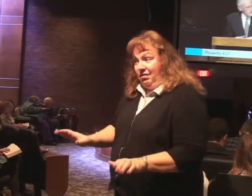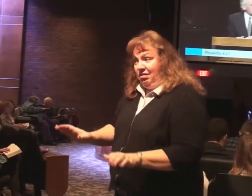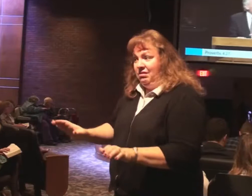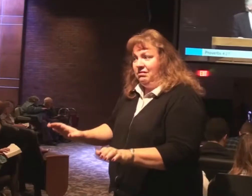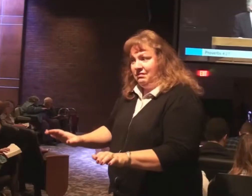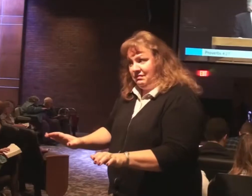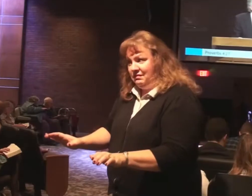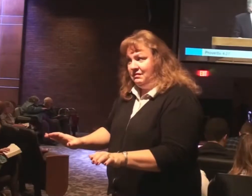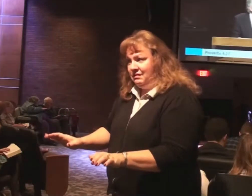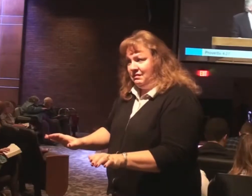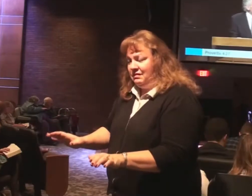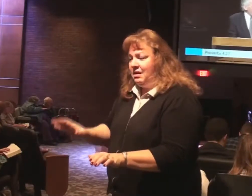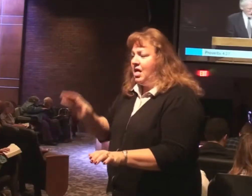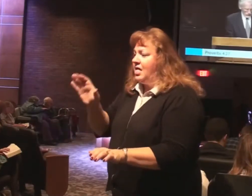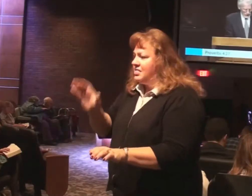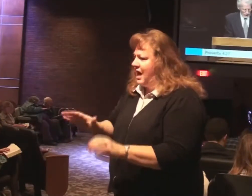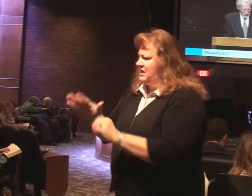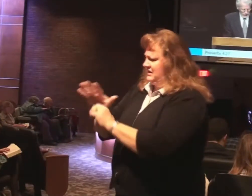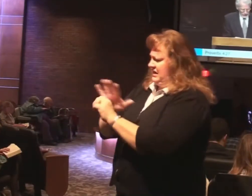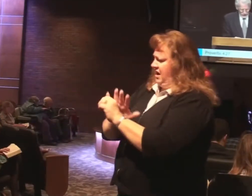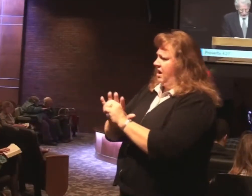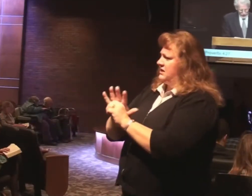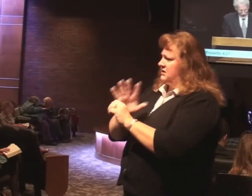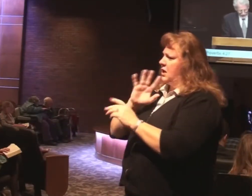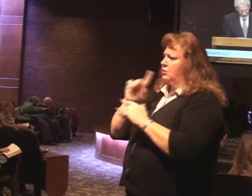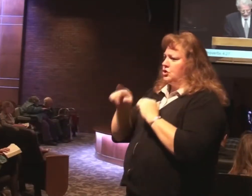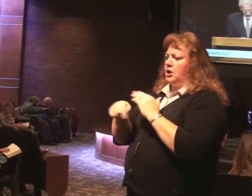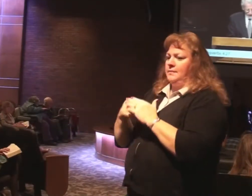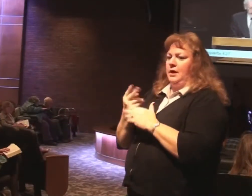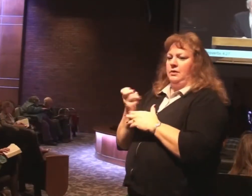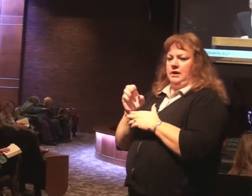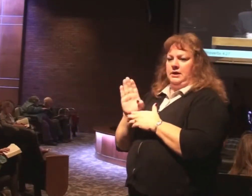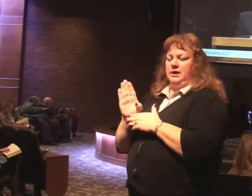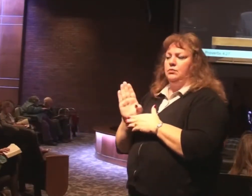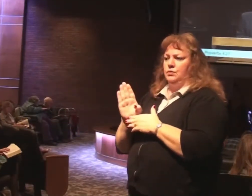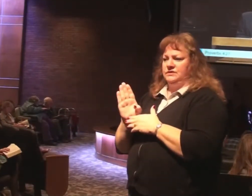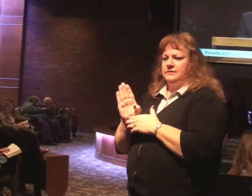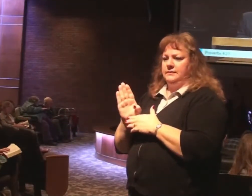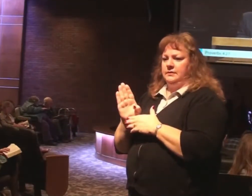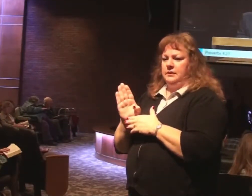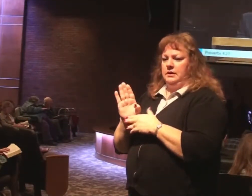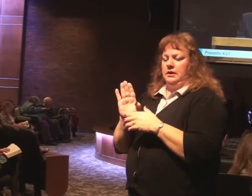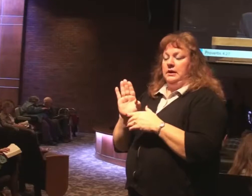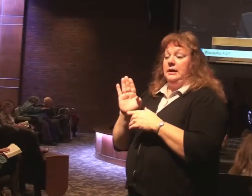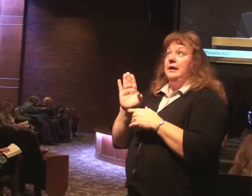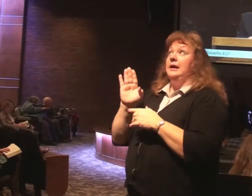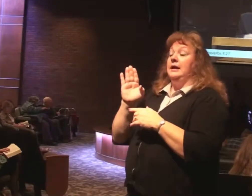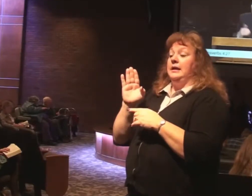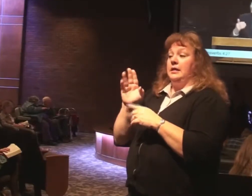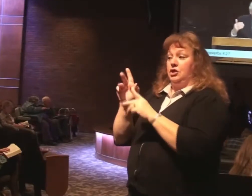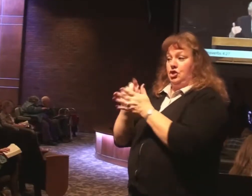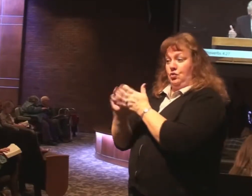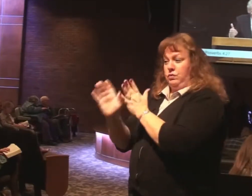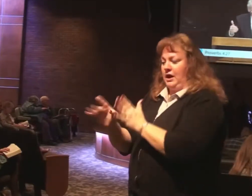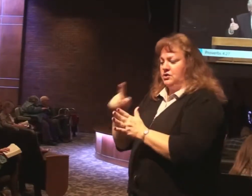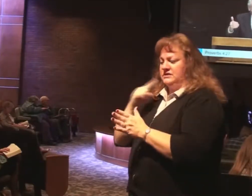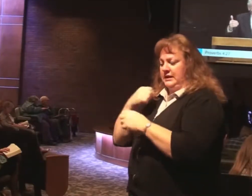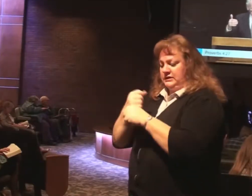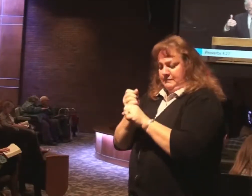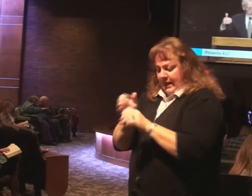That's the context here. That we have back in Hebrews. When he says. Make straight paths for your feet.